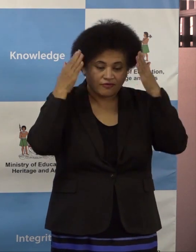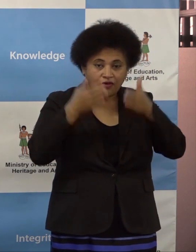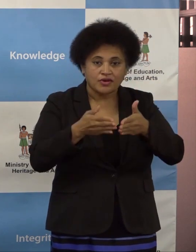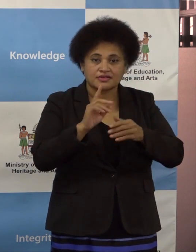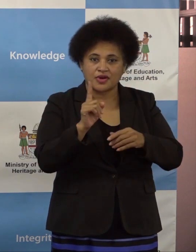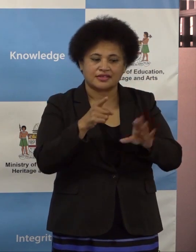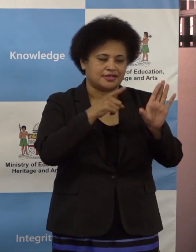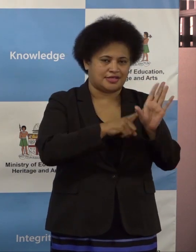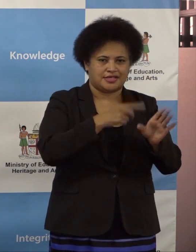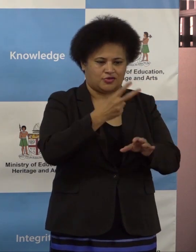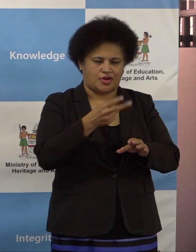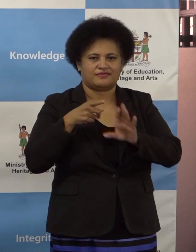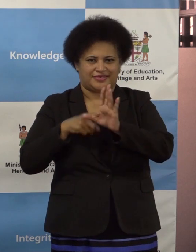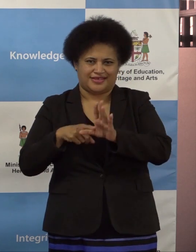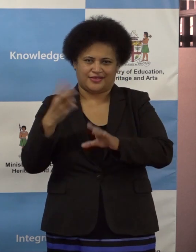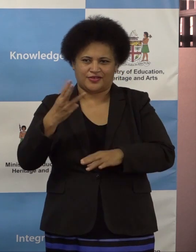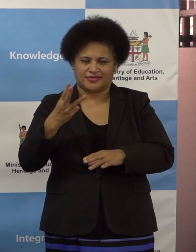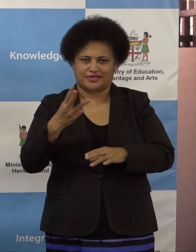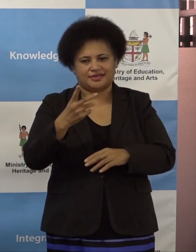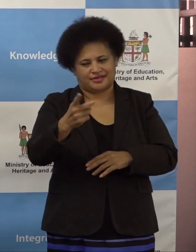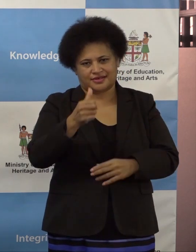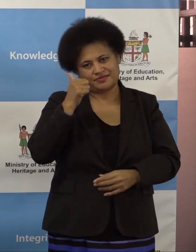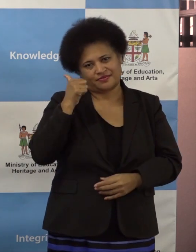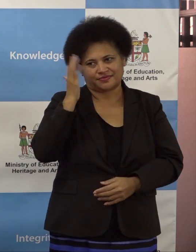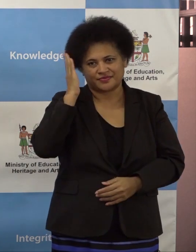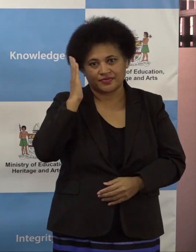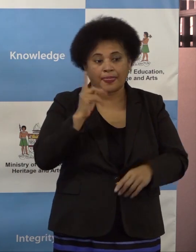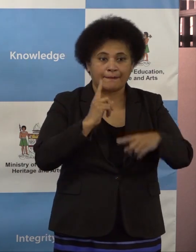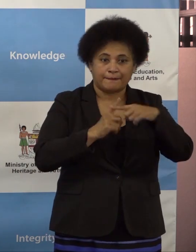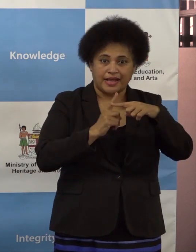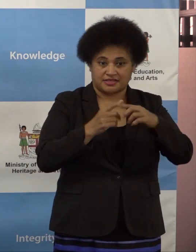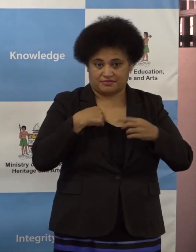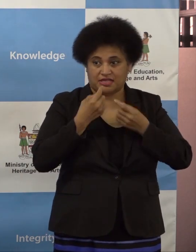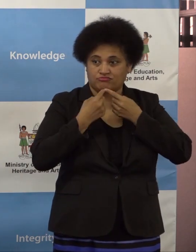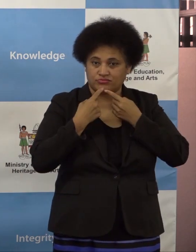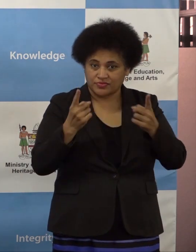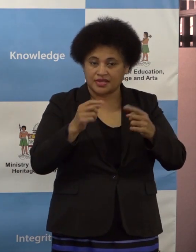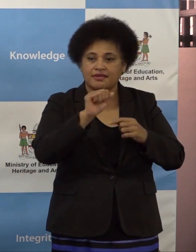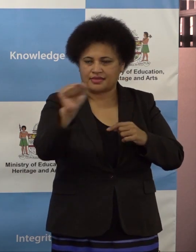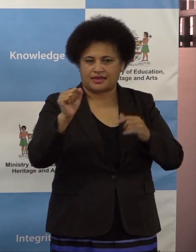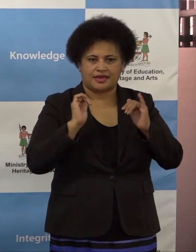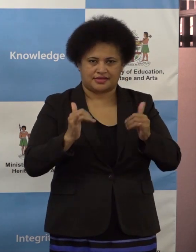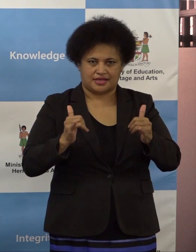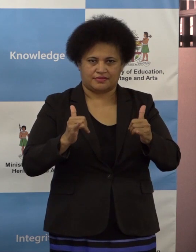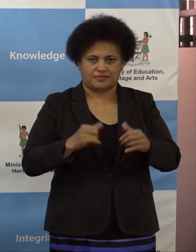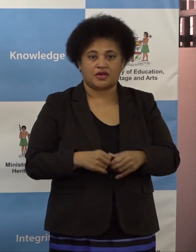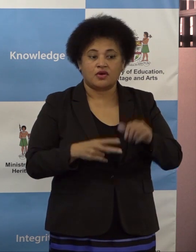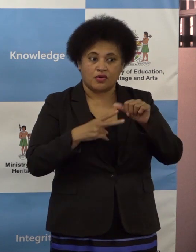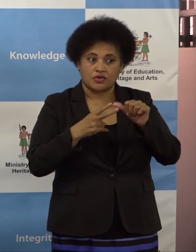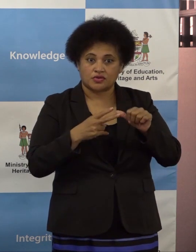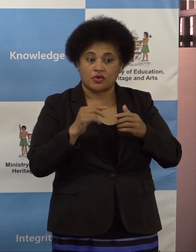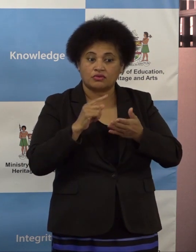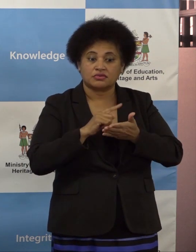13 returning to classes and the timing of the exams. I will also be announcing details of restart of